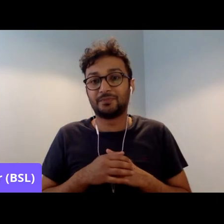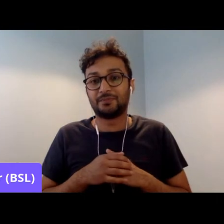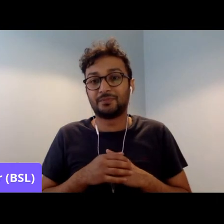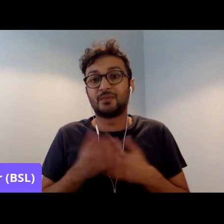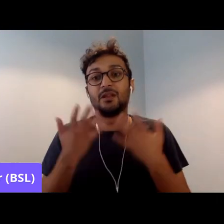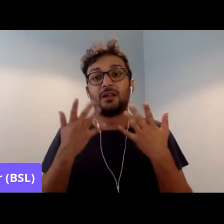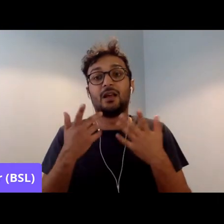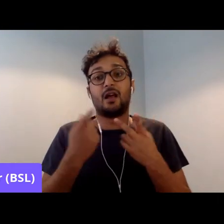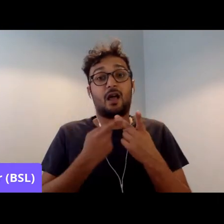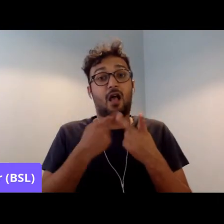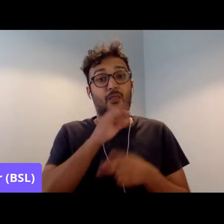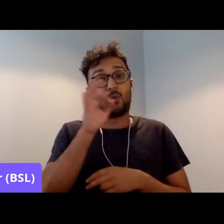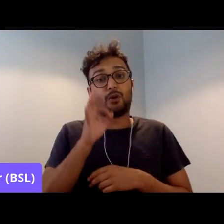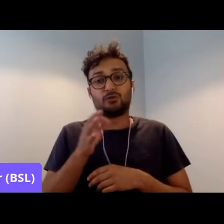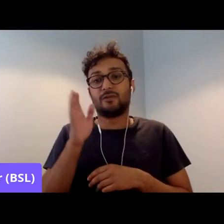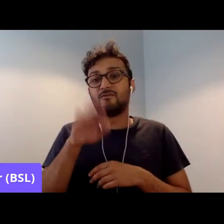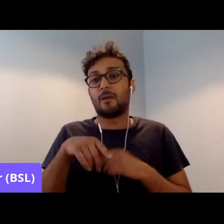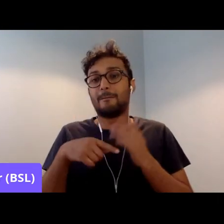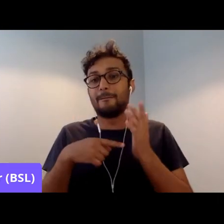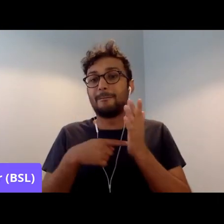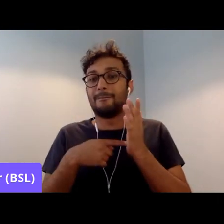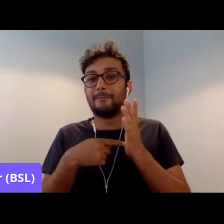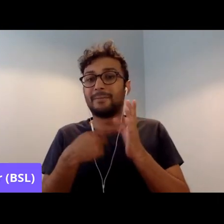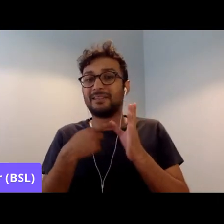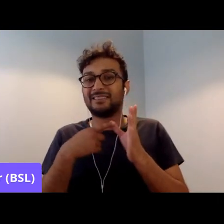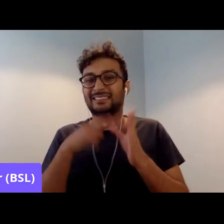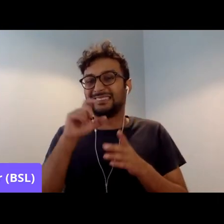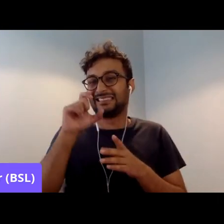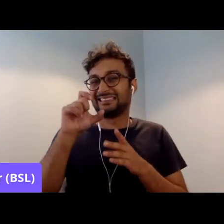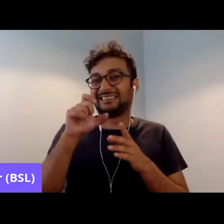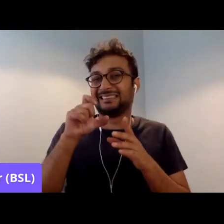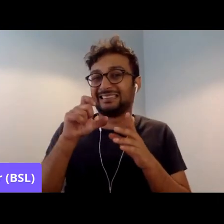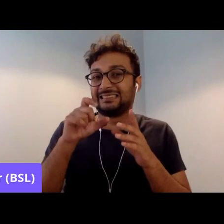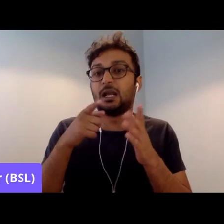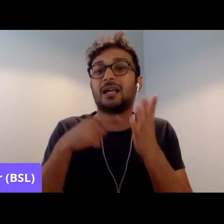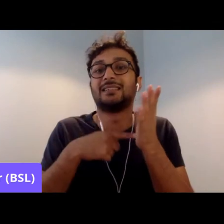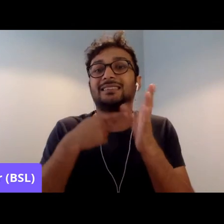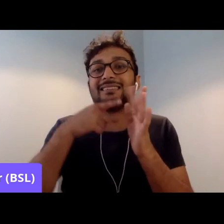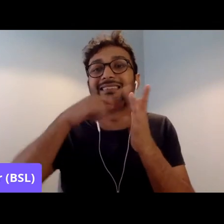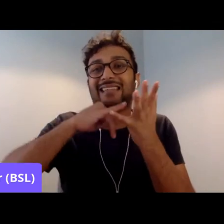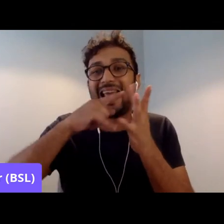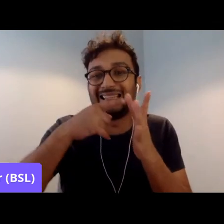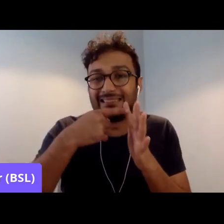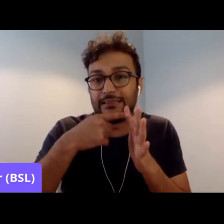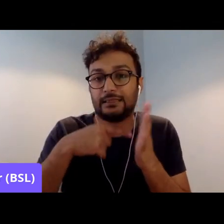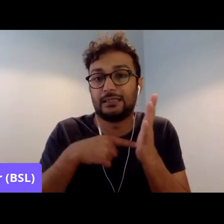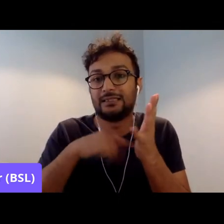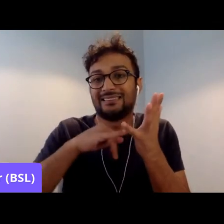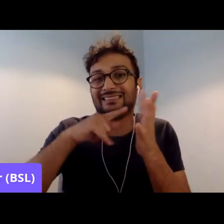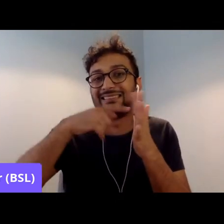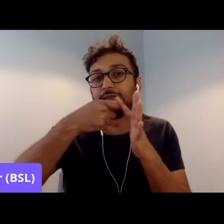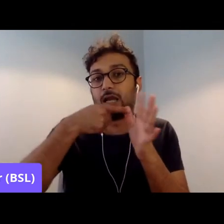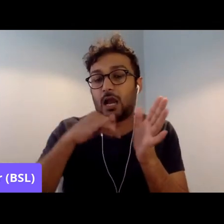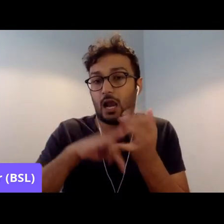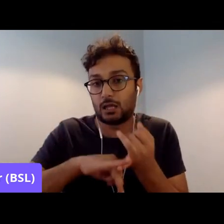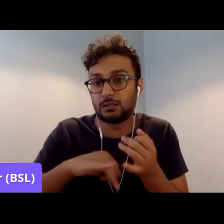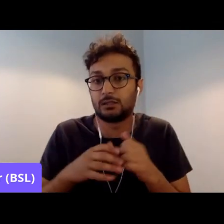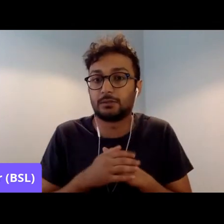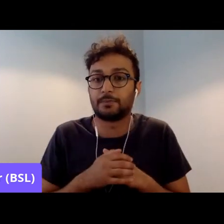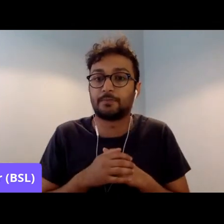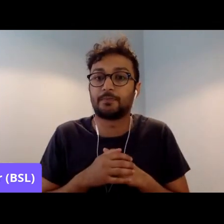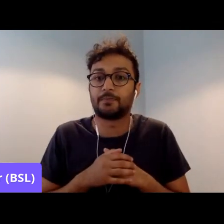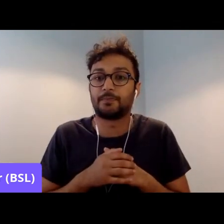from Taisi Tasikas. I think I've said I might have said that completely wrong. So please do forgive me for my pronunciation.